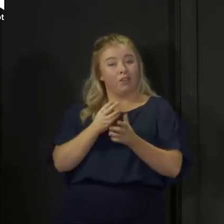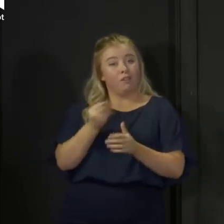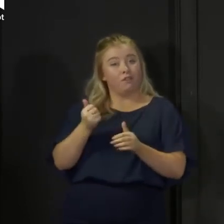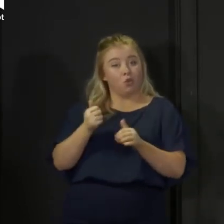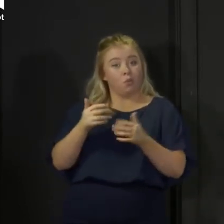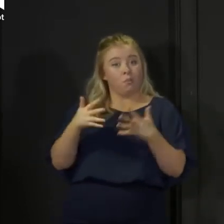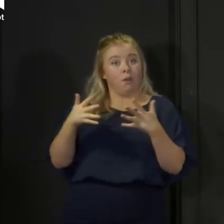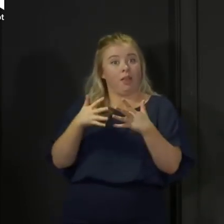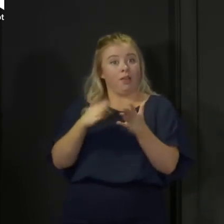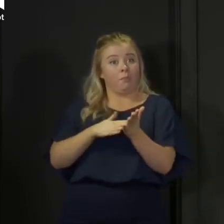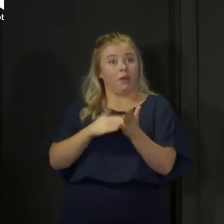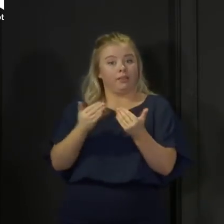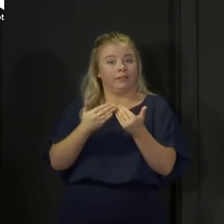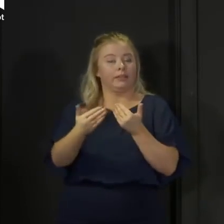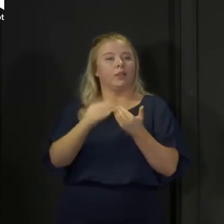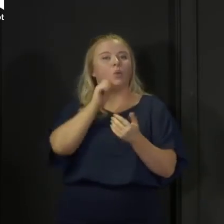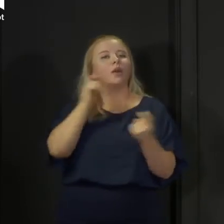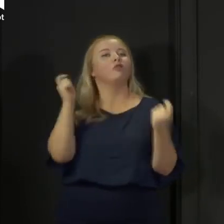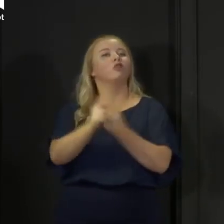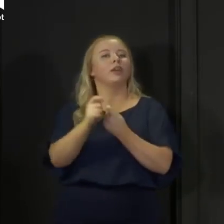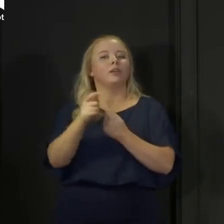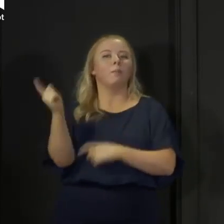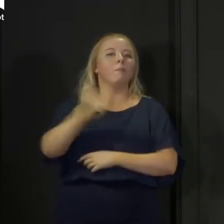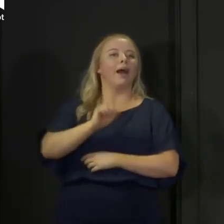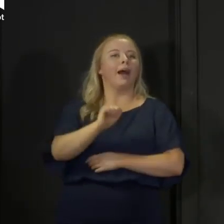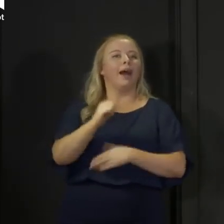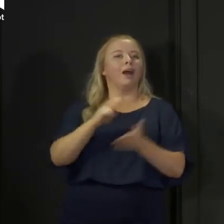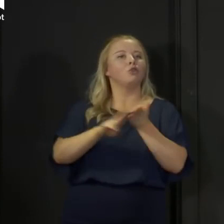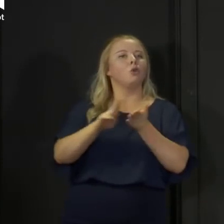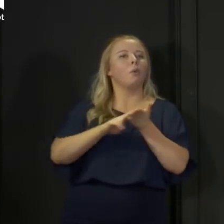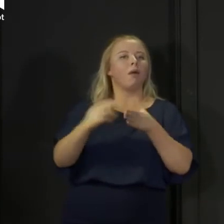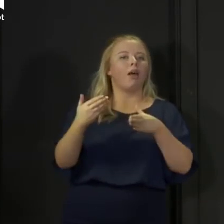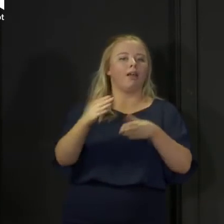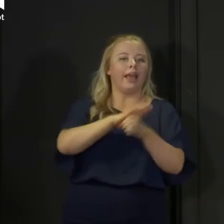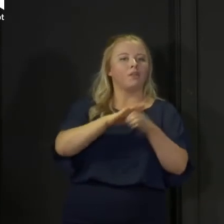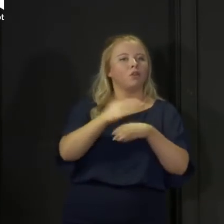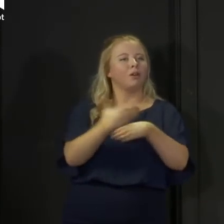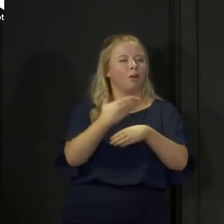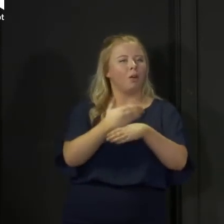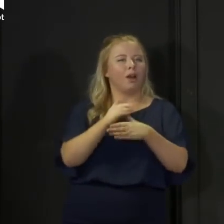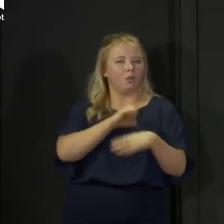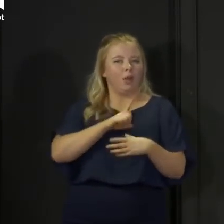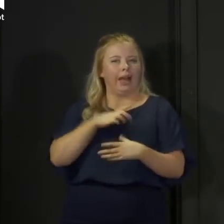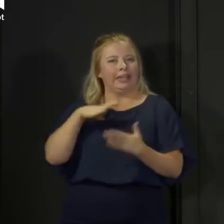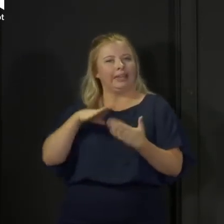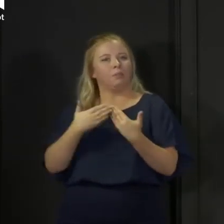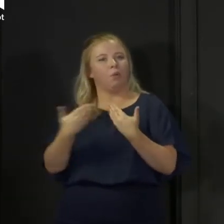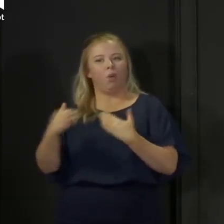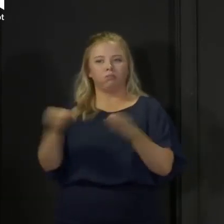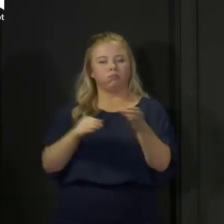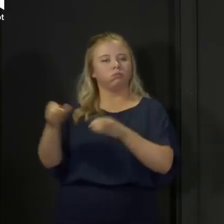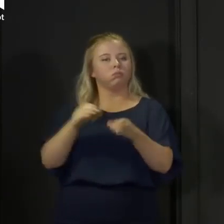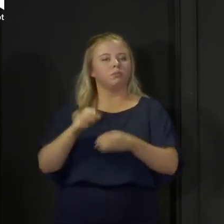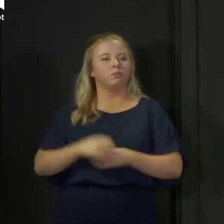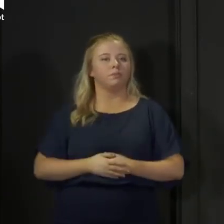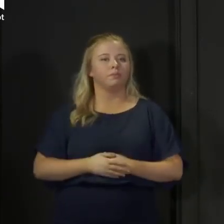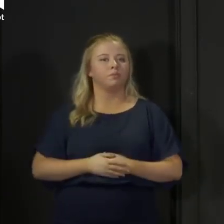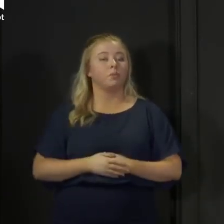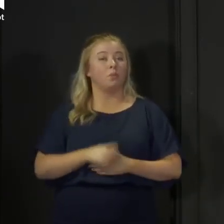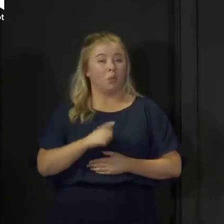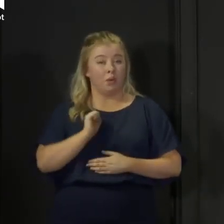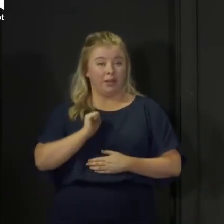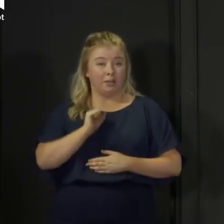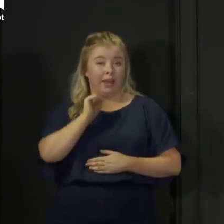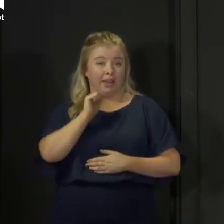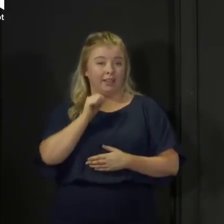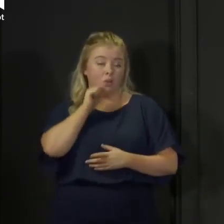So we will recruit to replace that. So that's 1,615 that we know we have right now. And we expect that to be